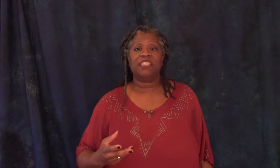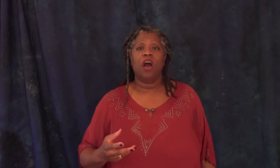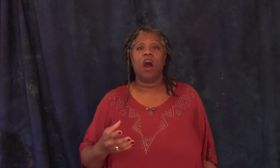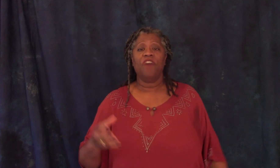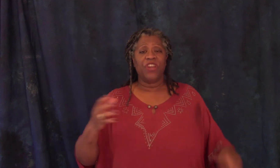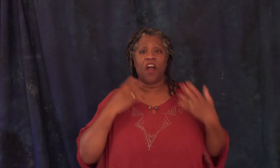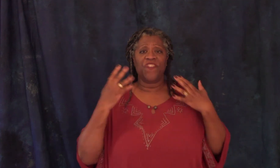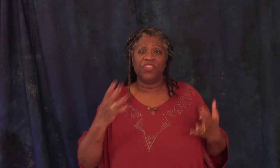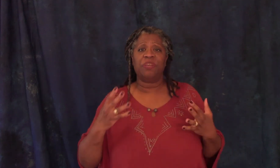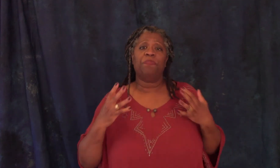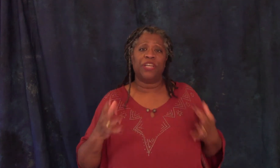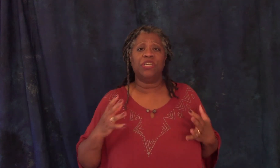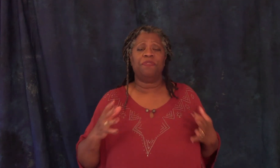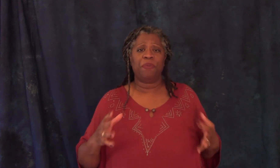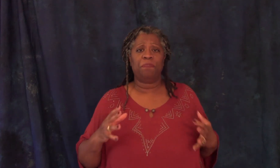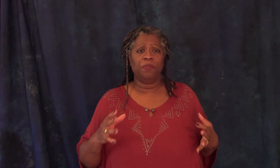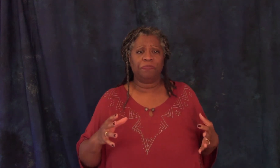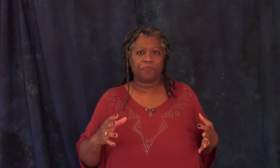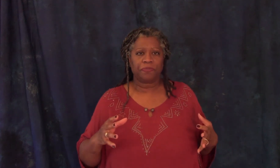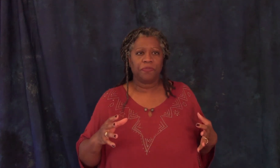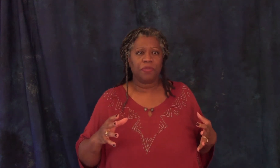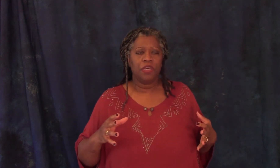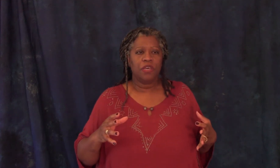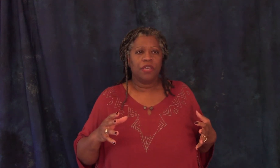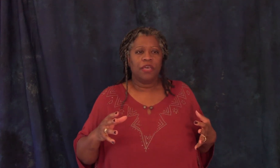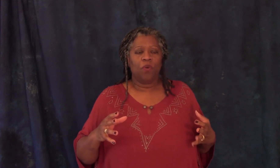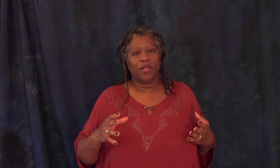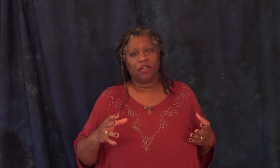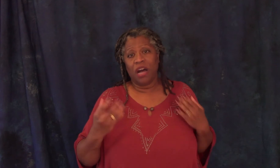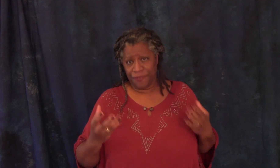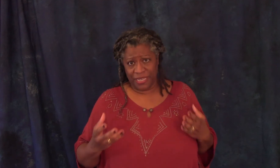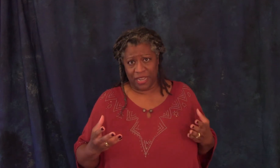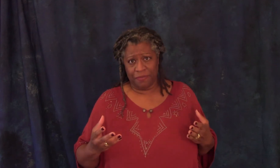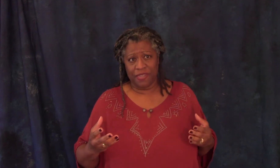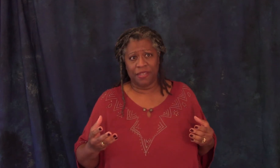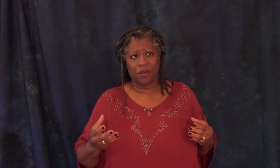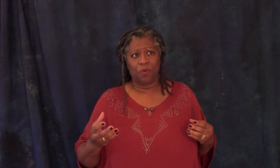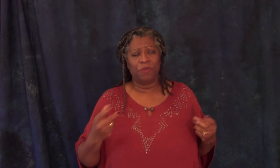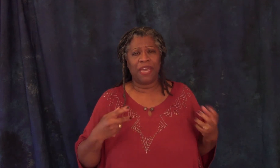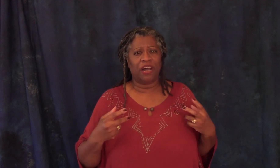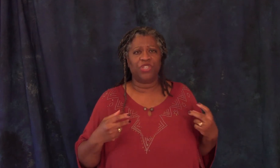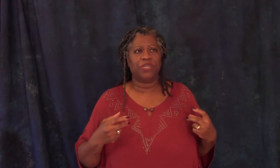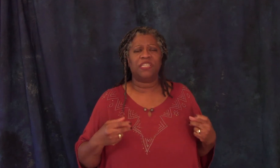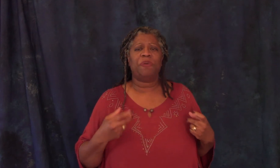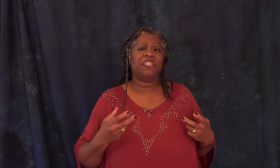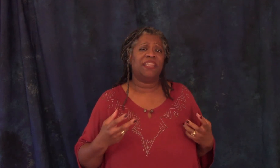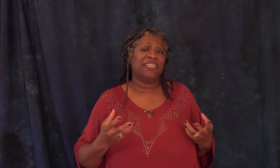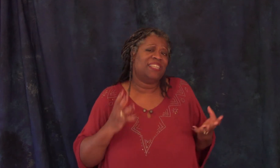often our first impressions of people well oftentimes we make our choices based on things that